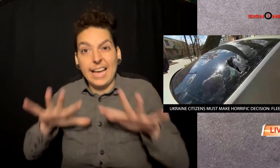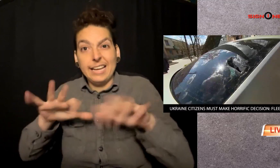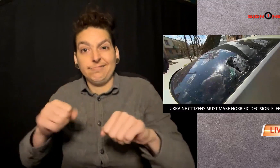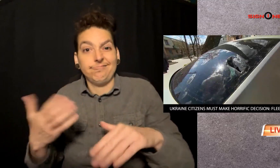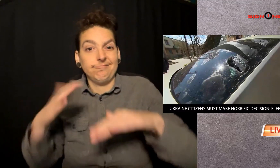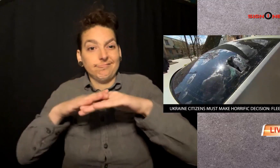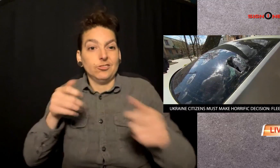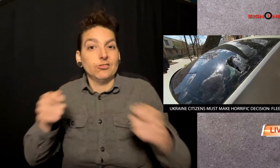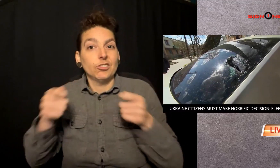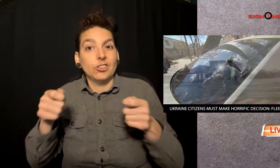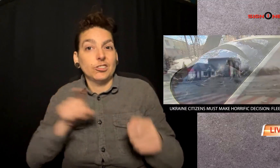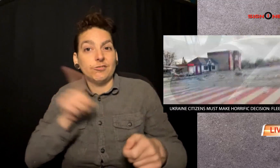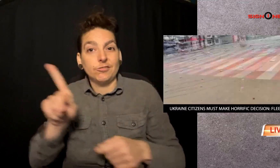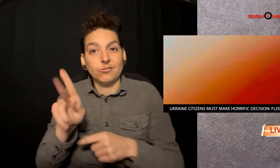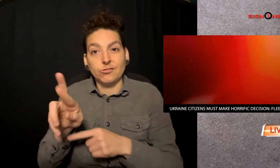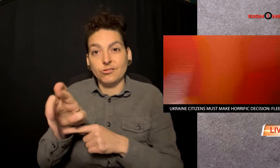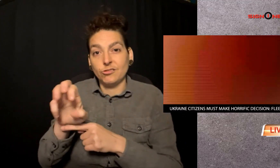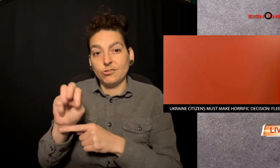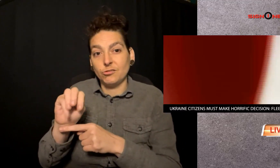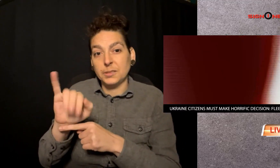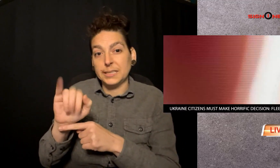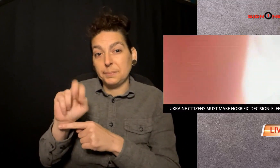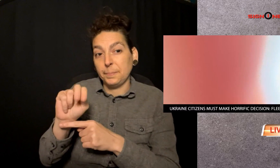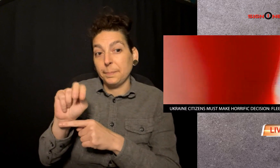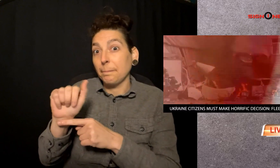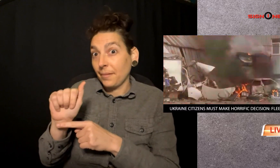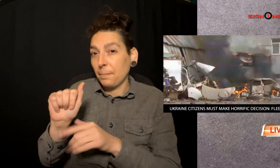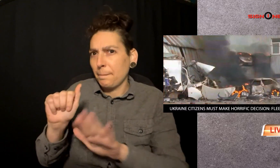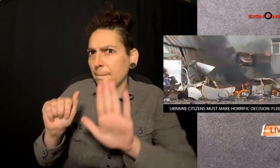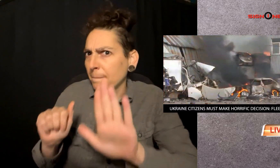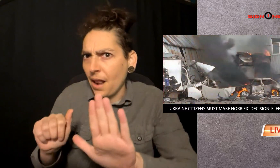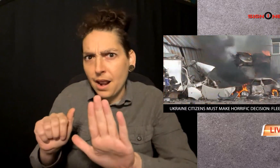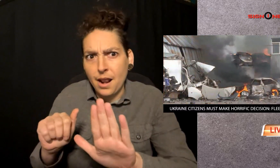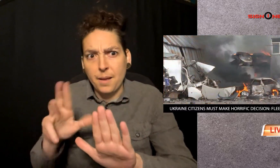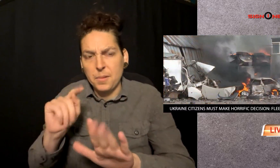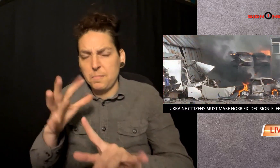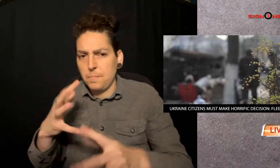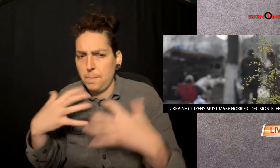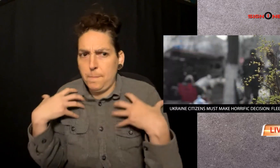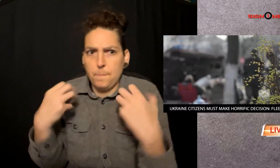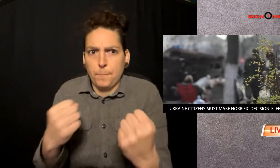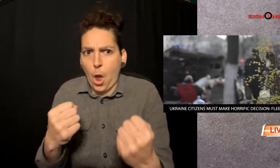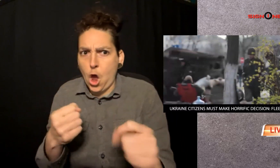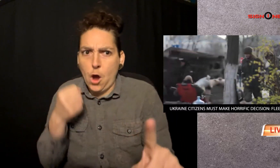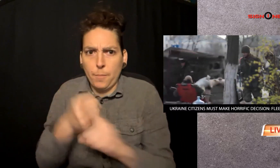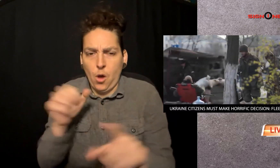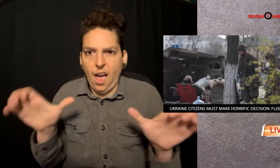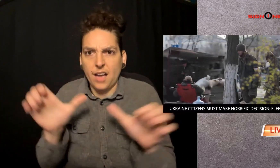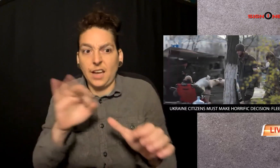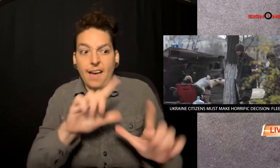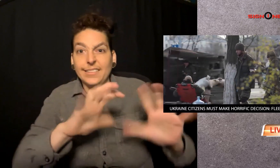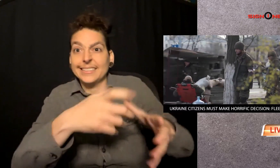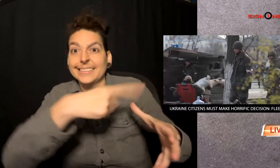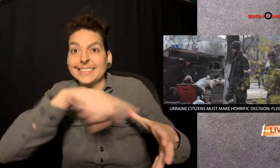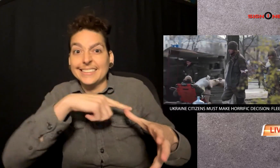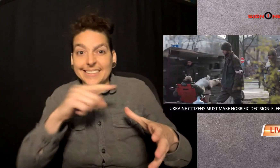Russian forces have already gained control of Kremena, but in a bold act of defiance,